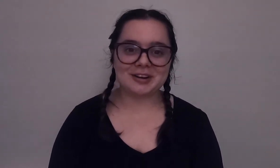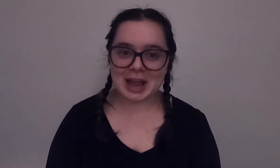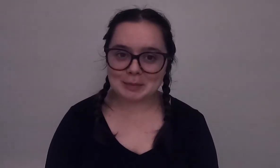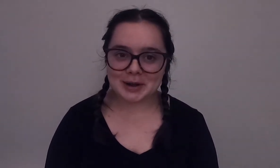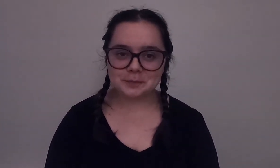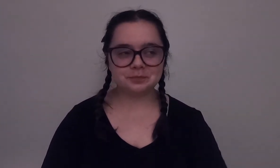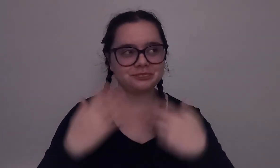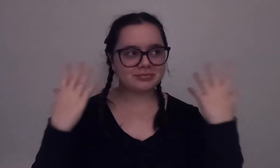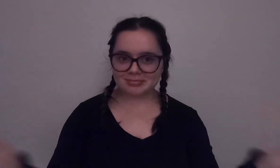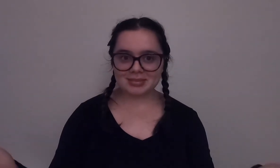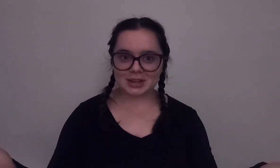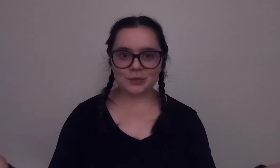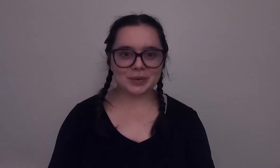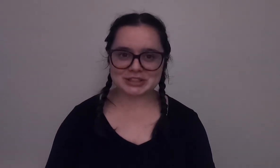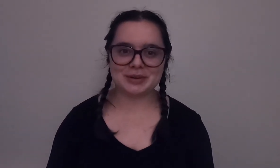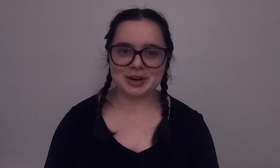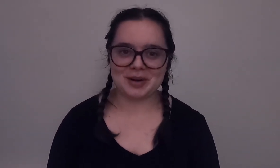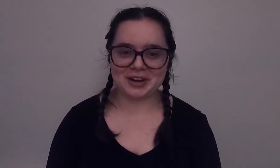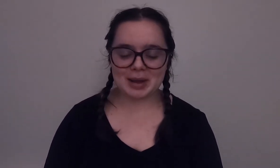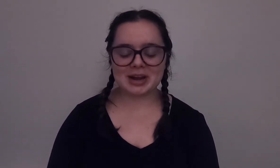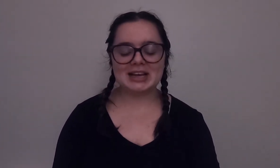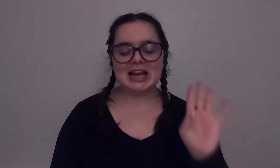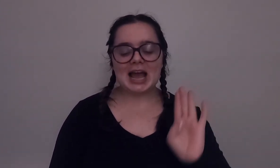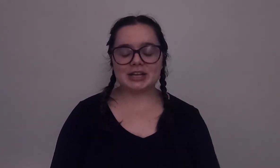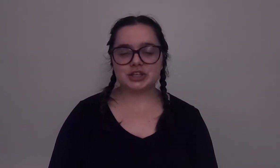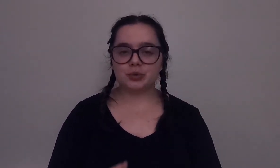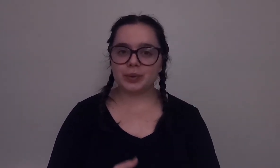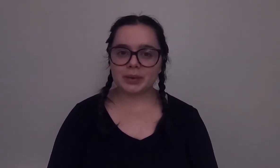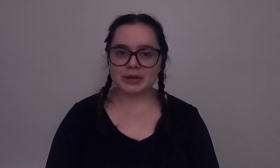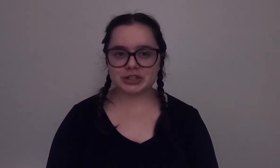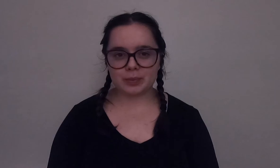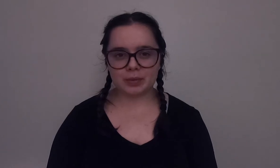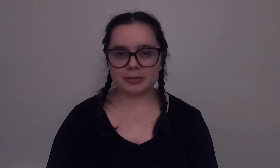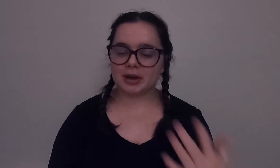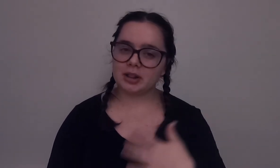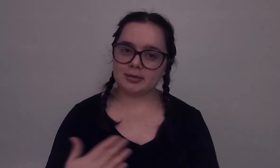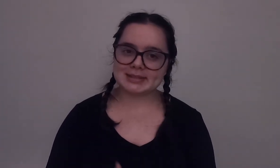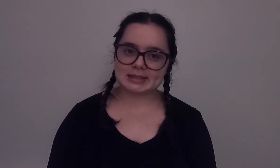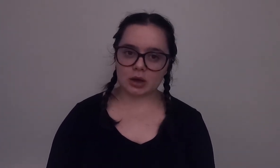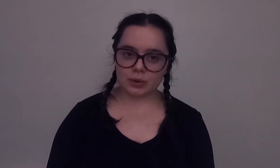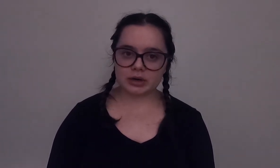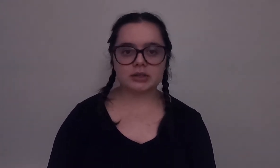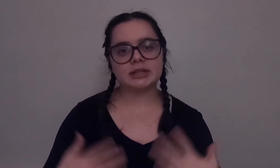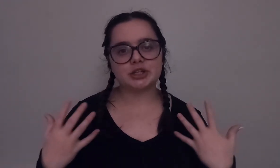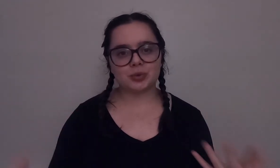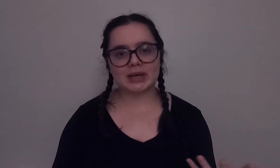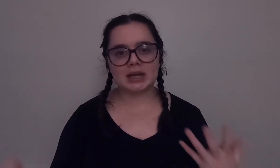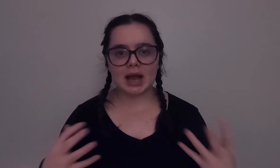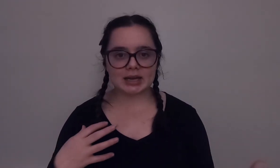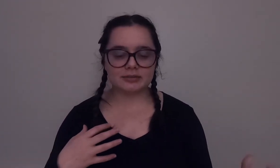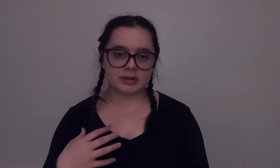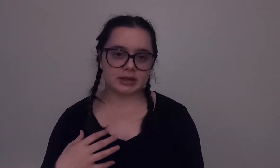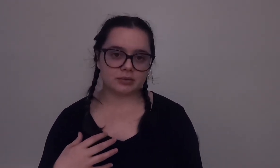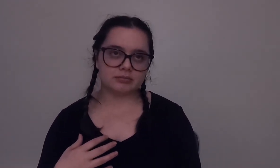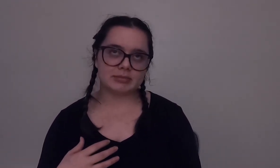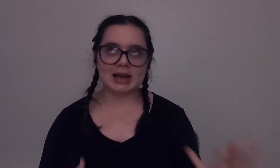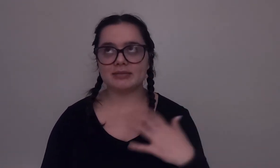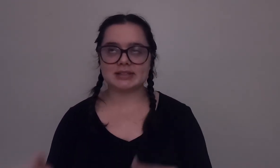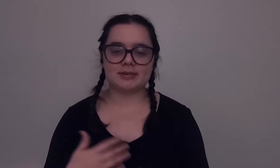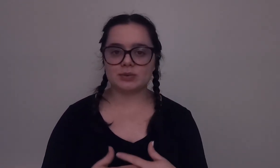our camera we wish that we could have brought our camera and two we wish that we would have gone a little bit slower they treated it kind of a kind of as if it